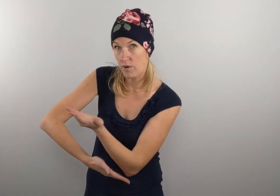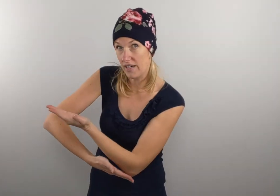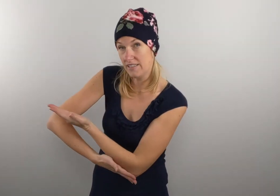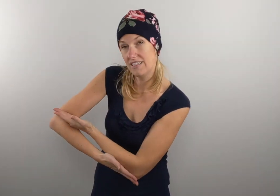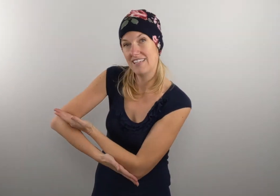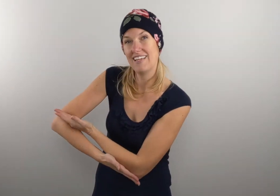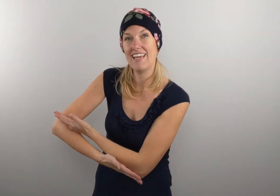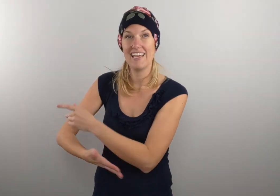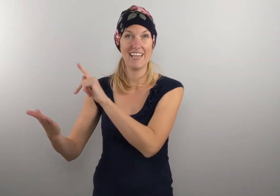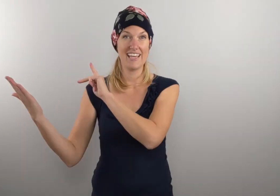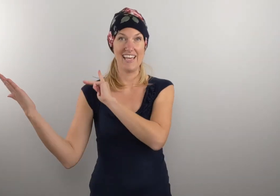king.